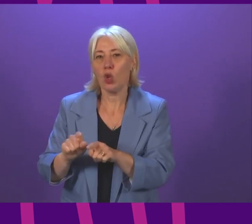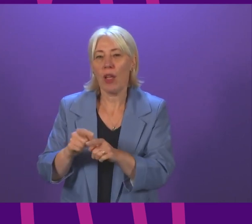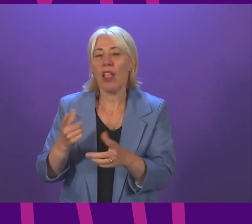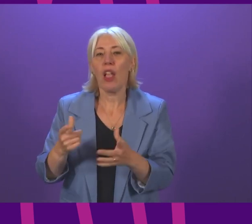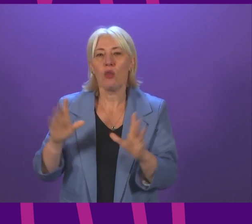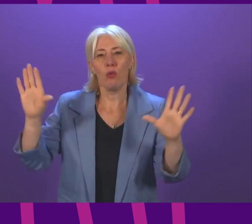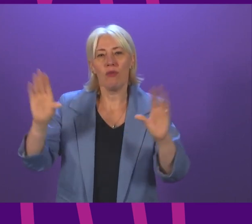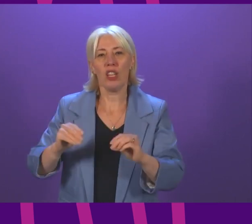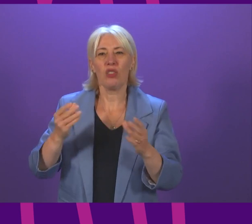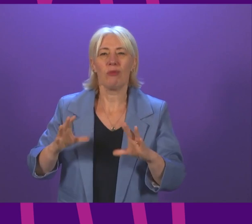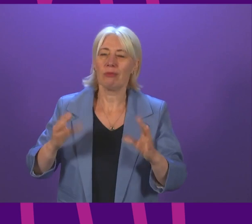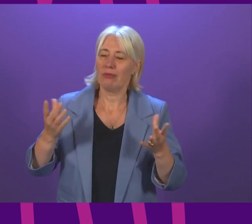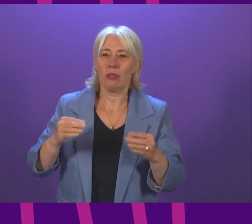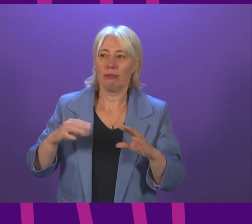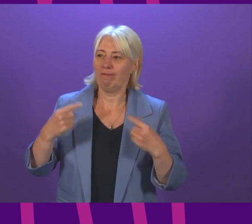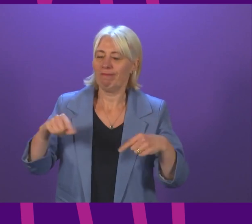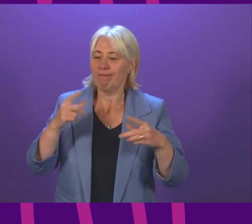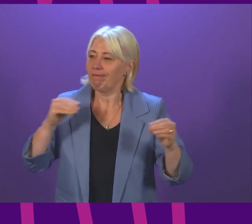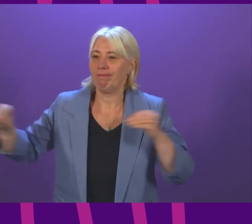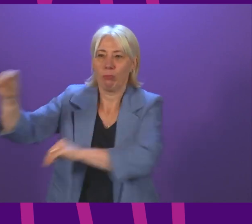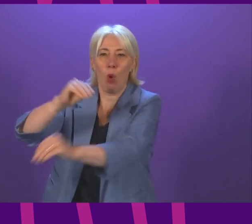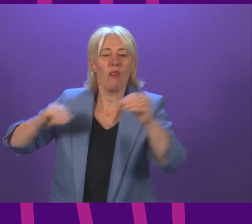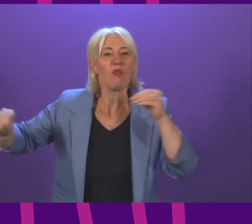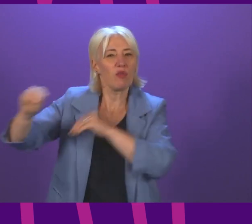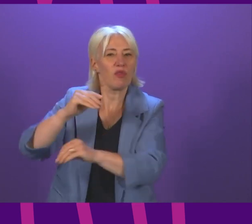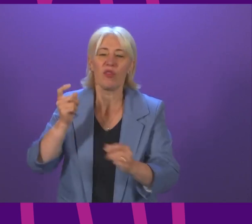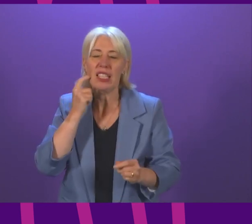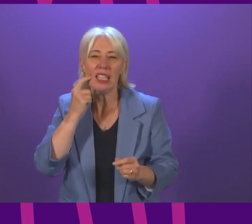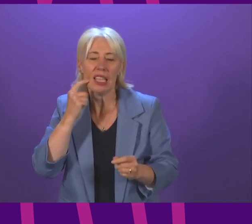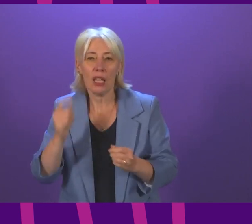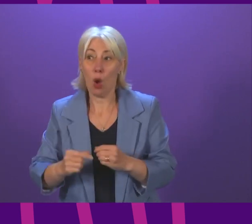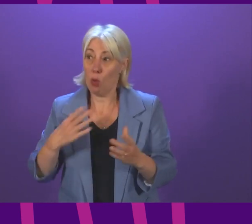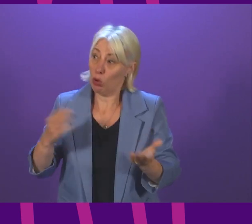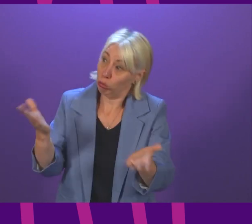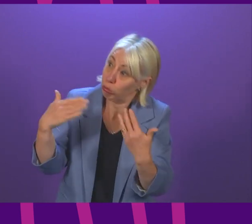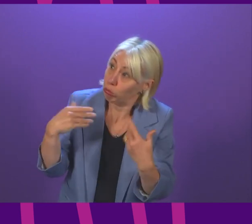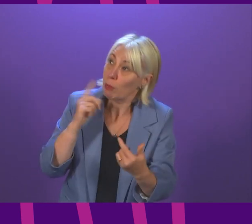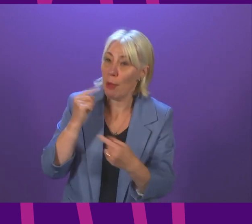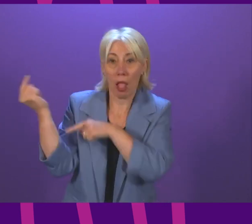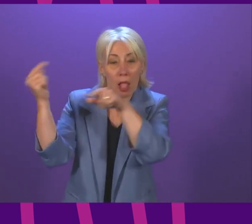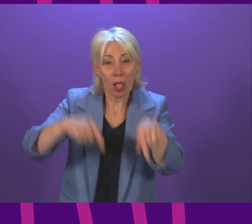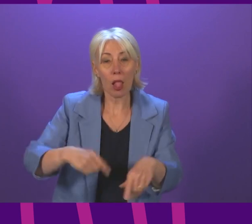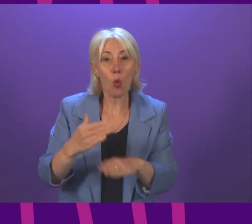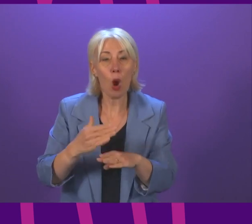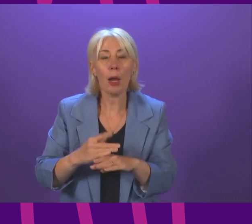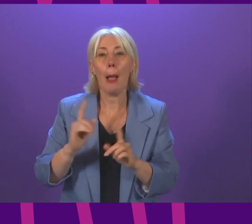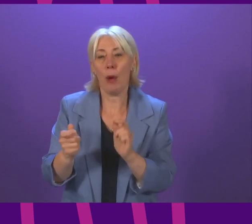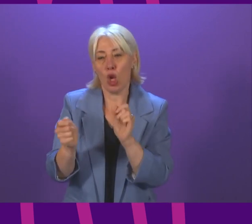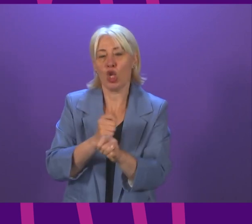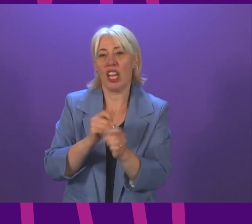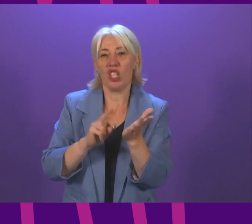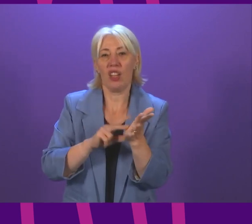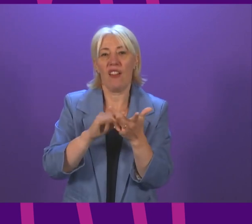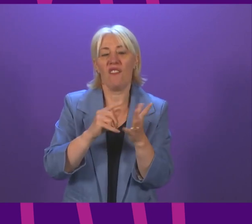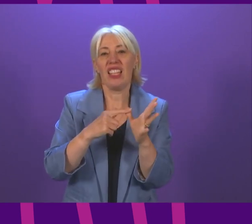free movement we welcome anything that enables more people to come here to work but the changes to the visa rules that were announced